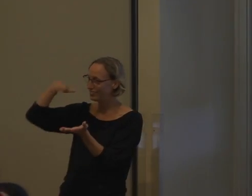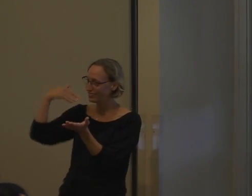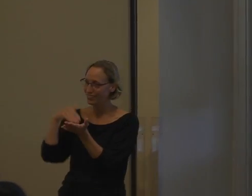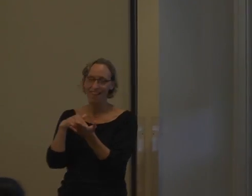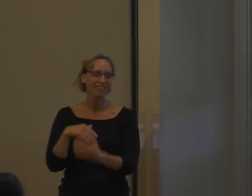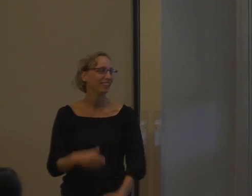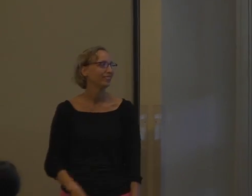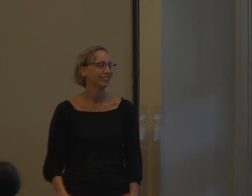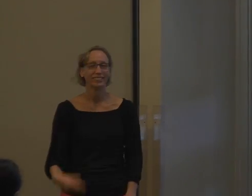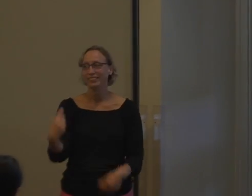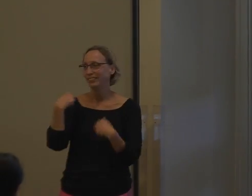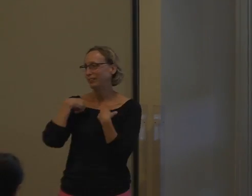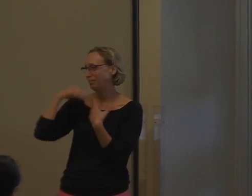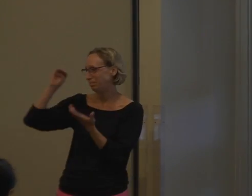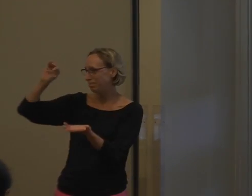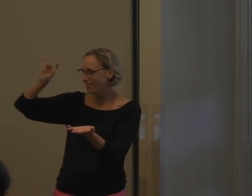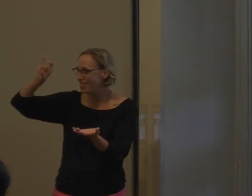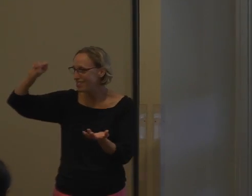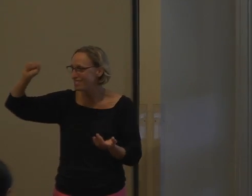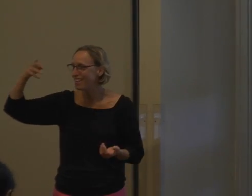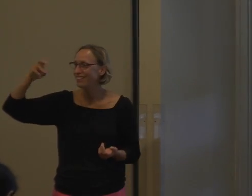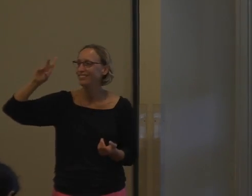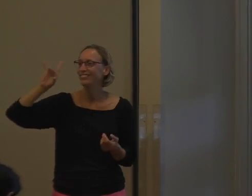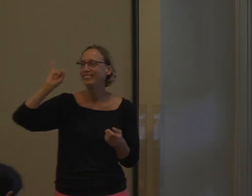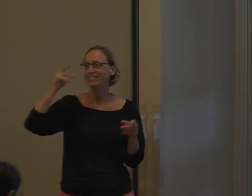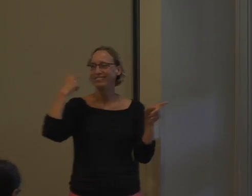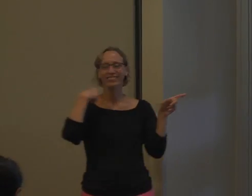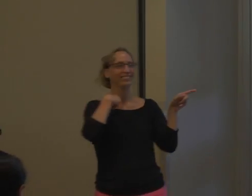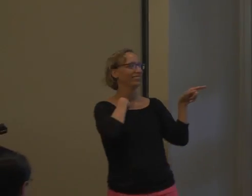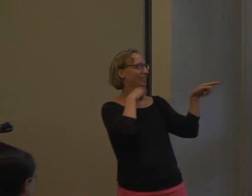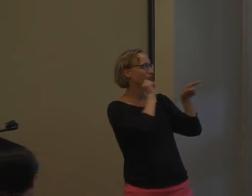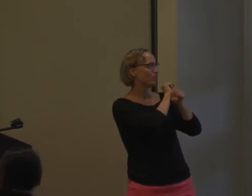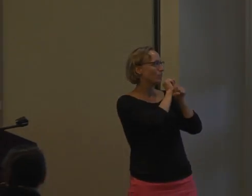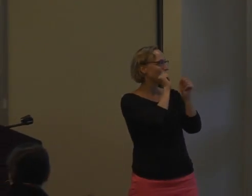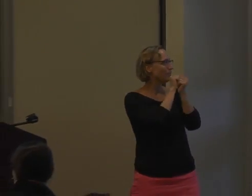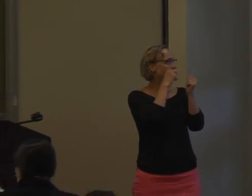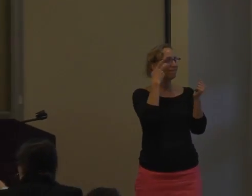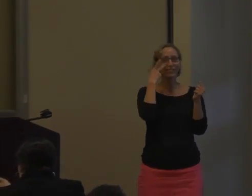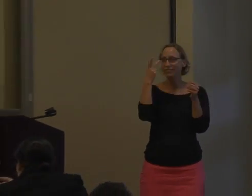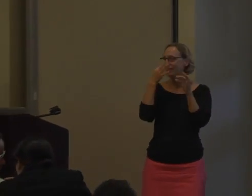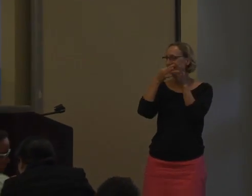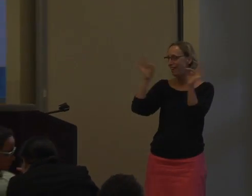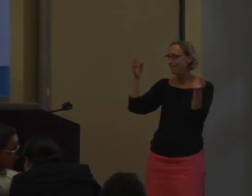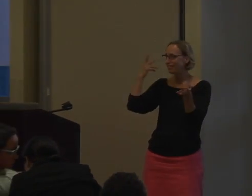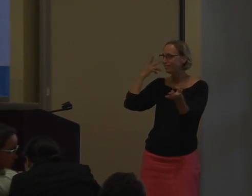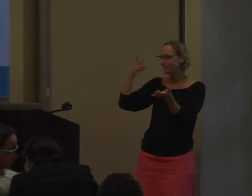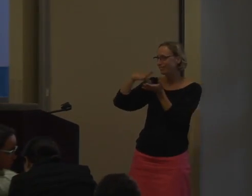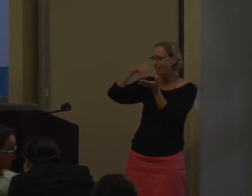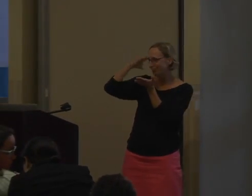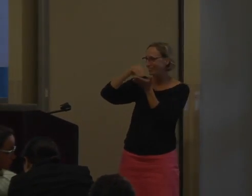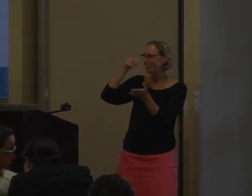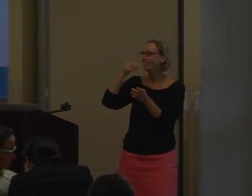Science of Learning Center. I'm Melissa Herzig and